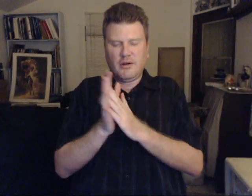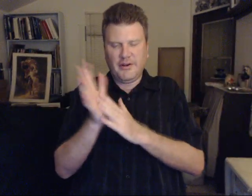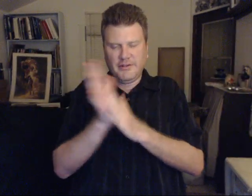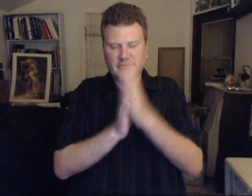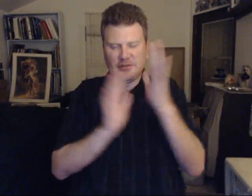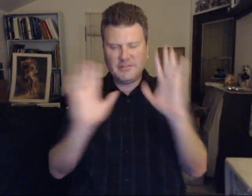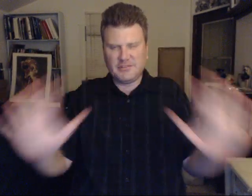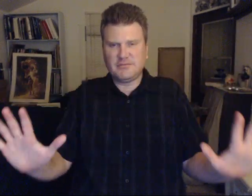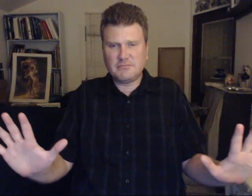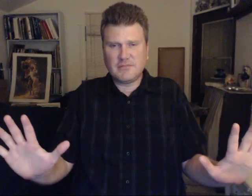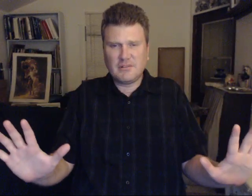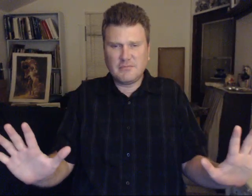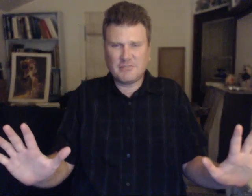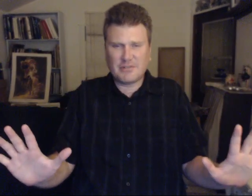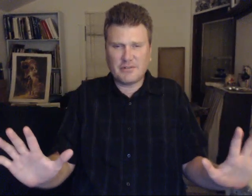Alright, just...